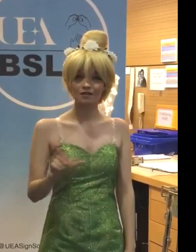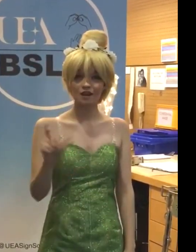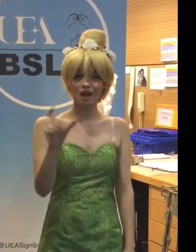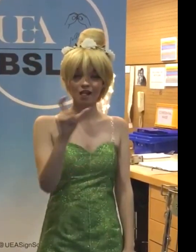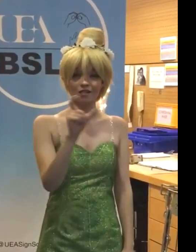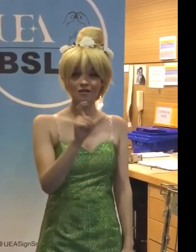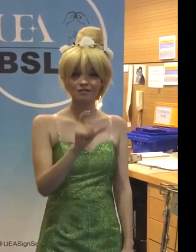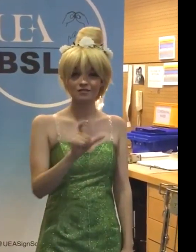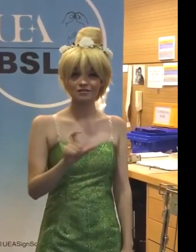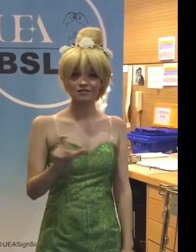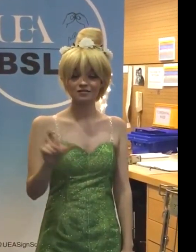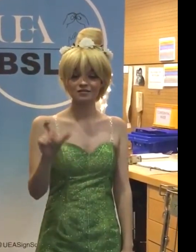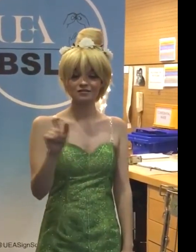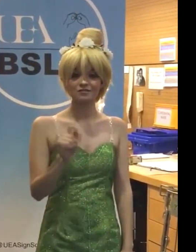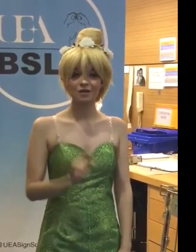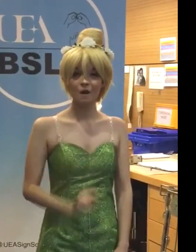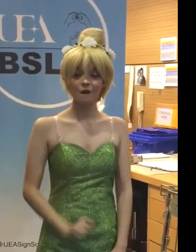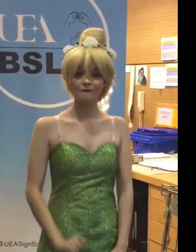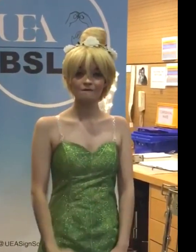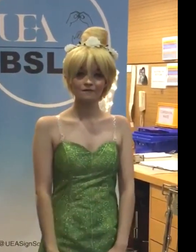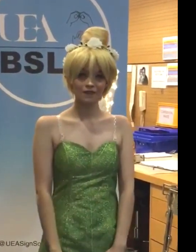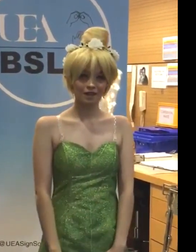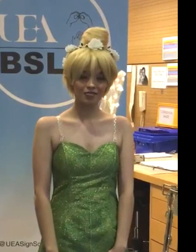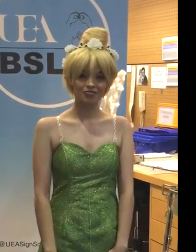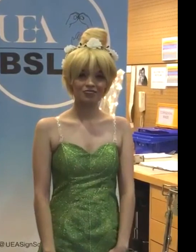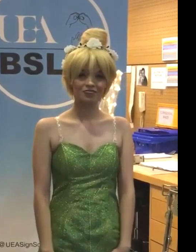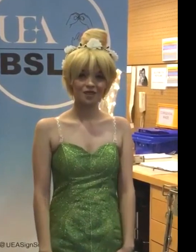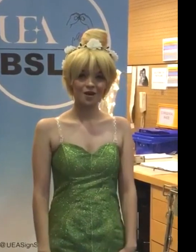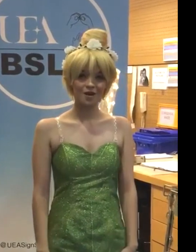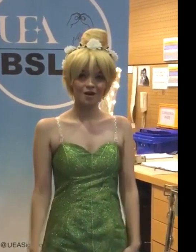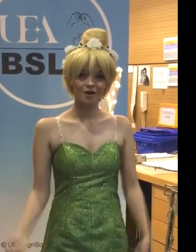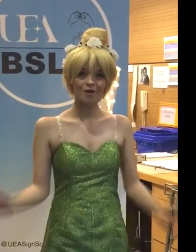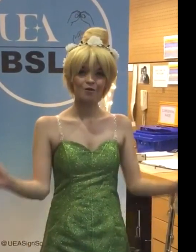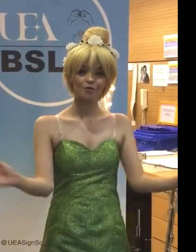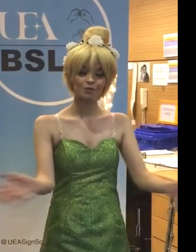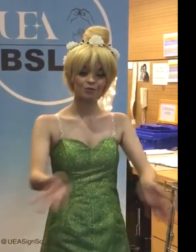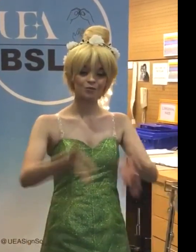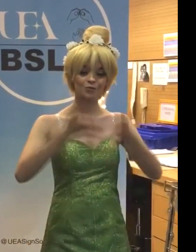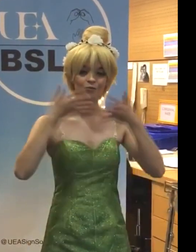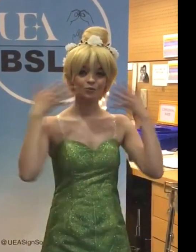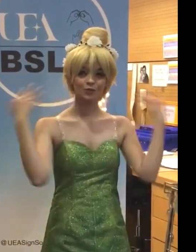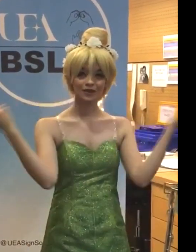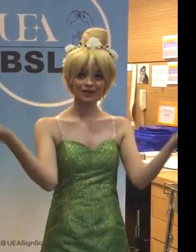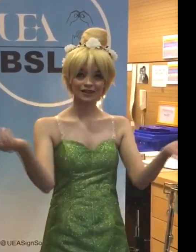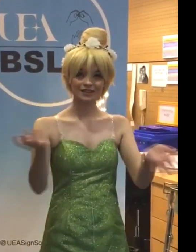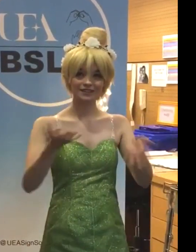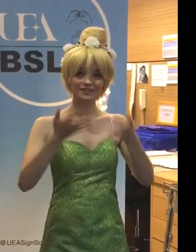colors of the wind.